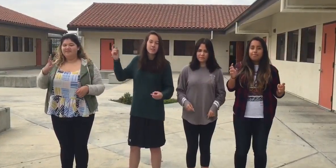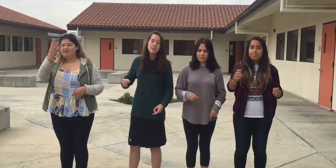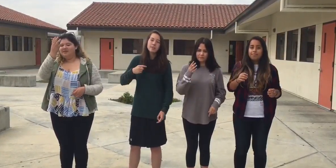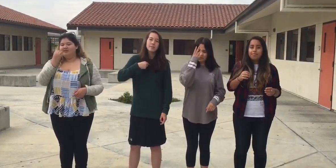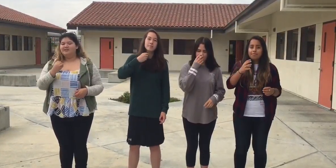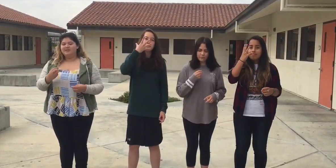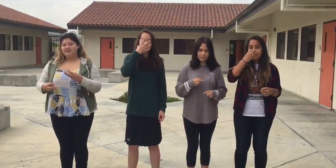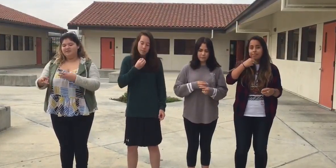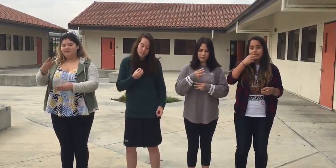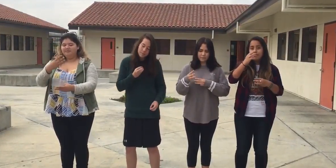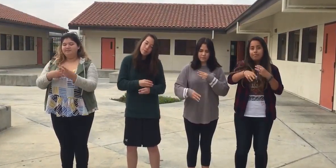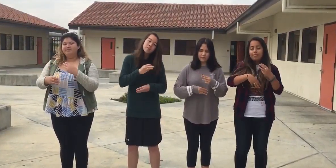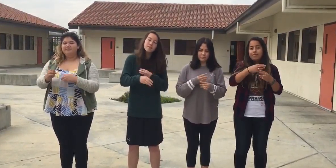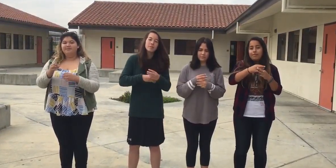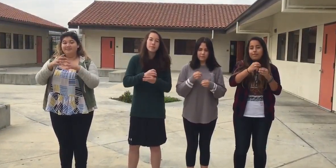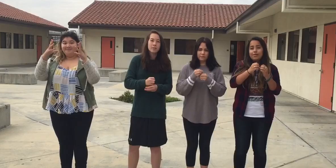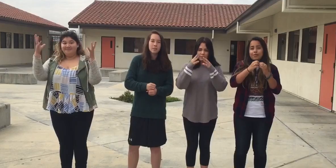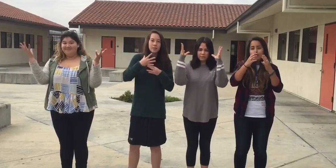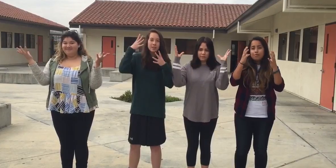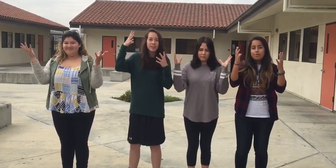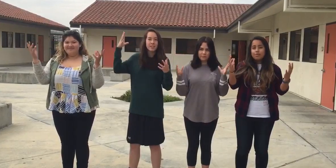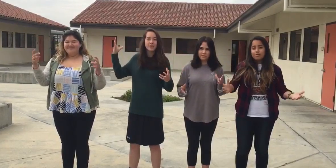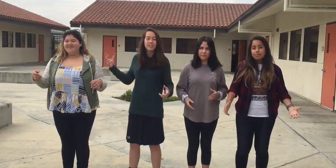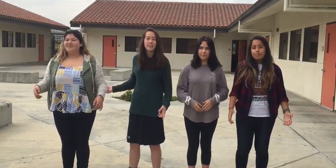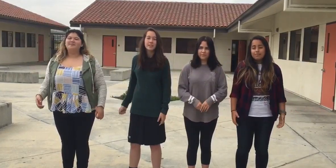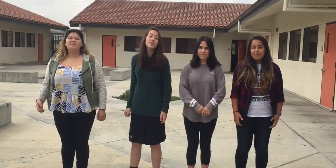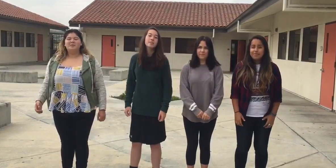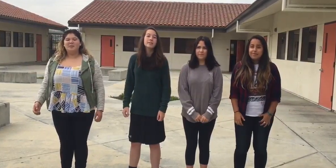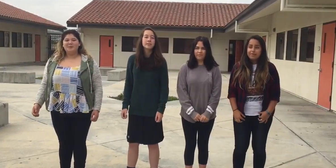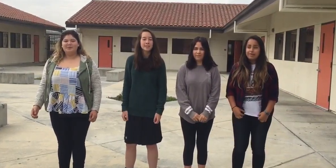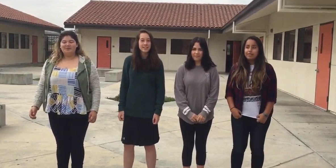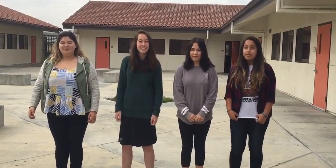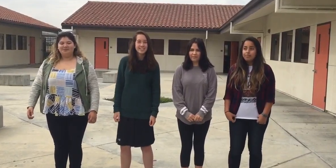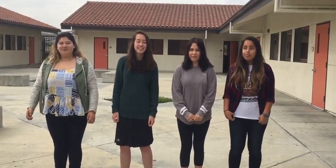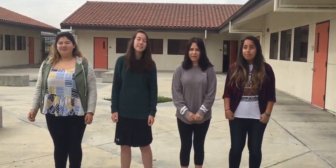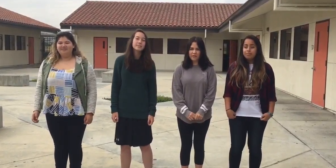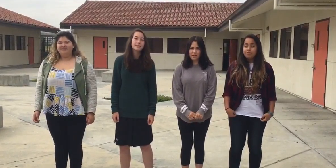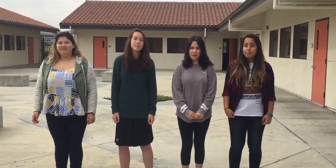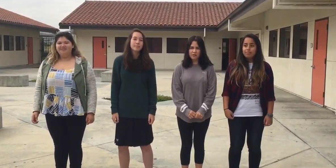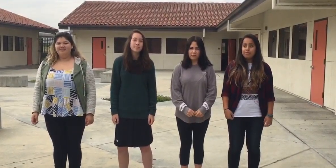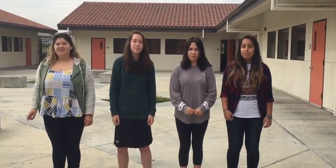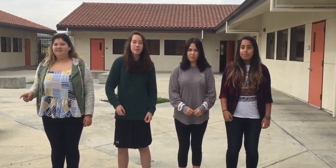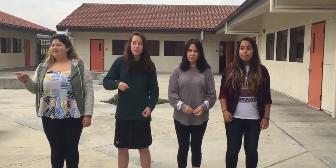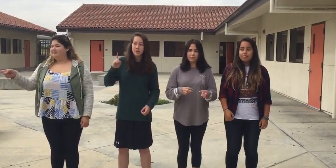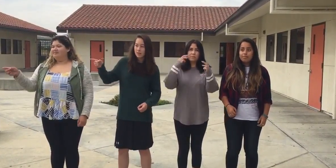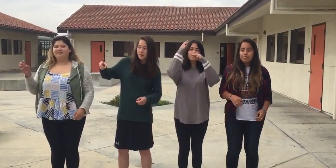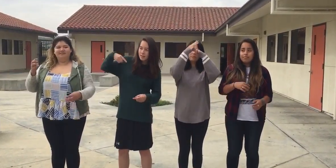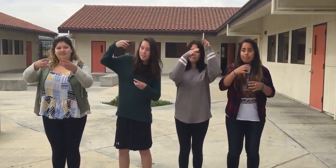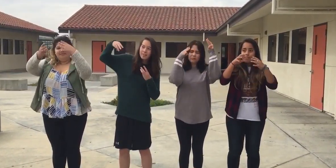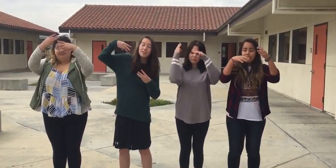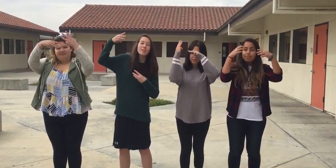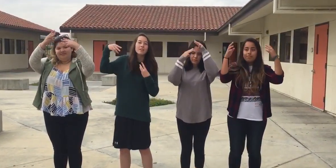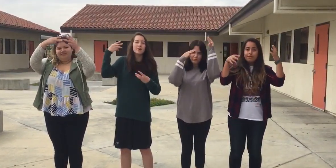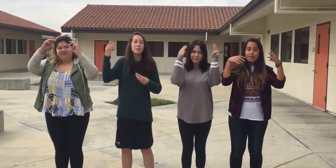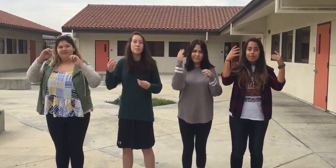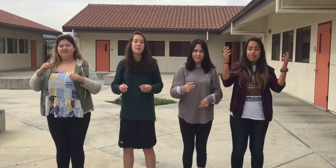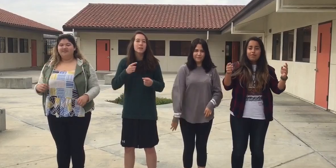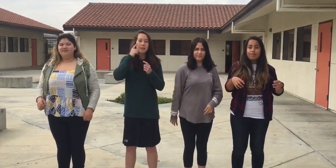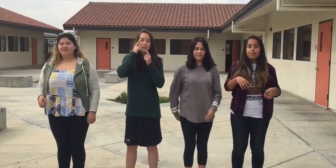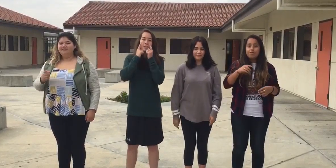You would not believe your eyes If ten million fireflies Lit up the world as I fell